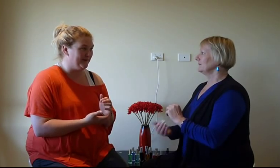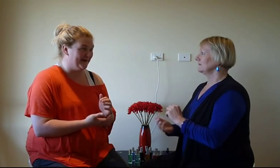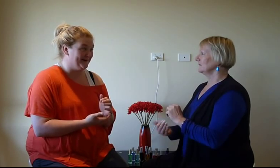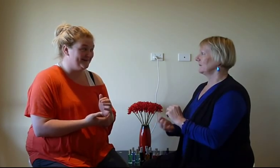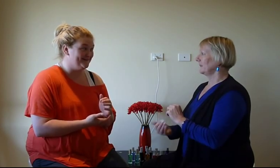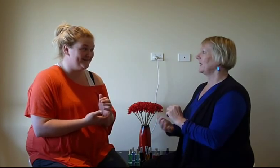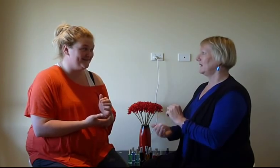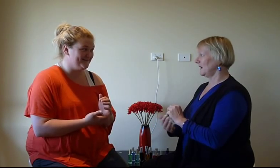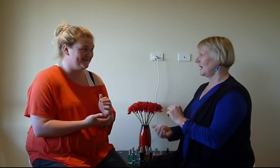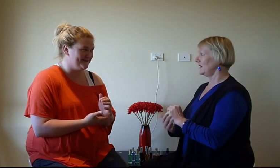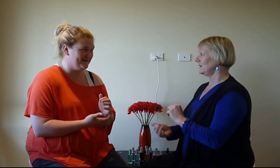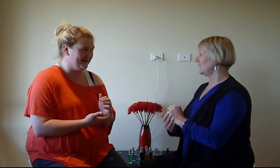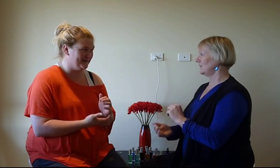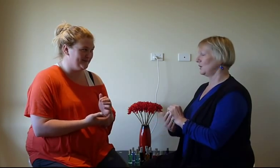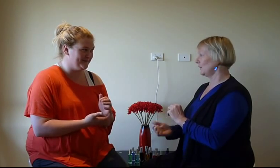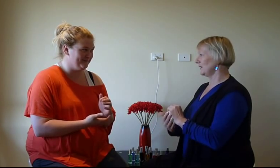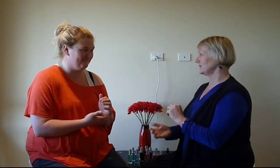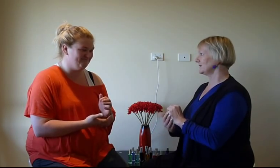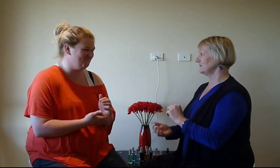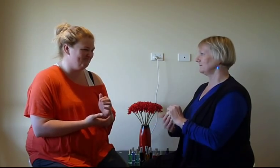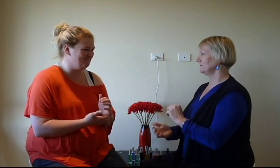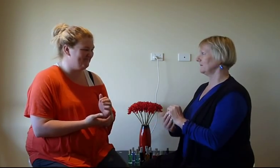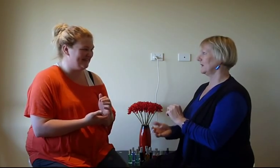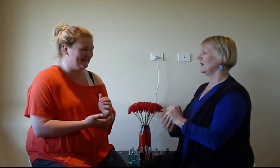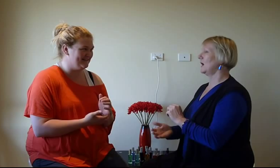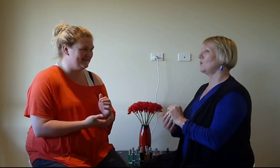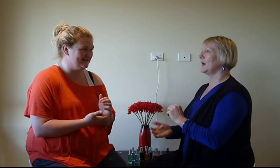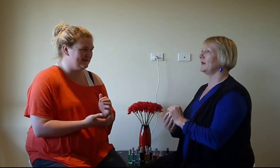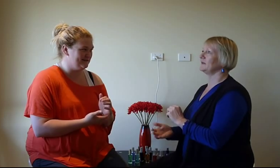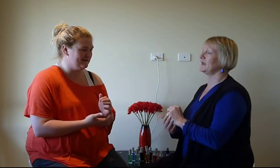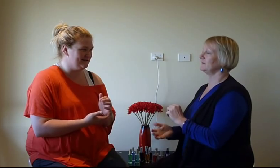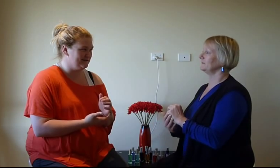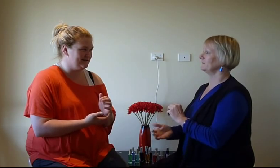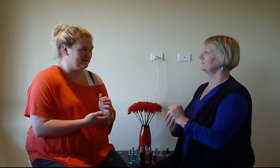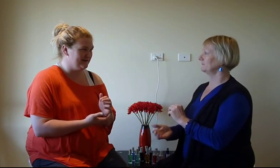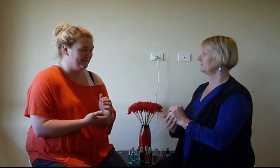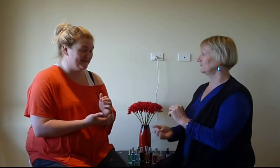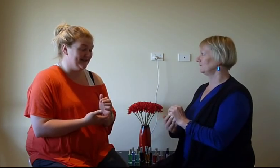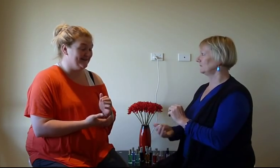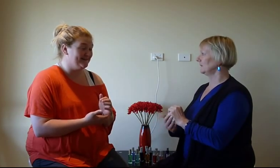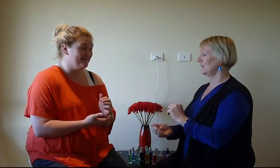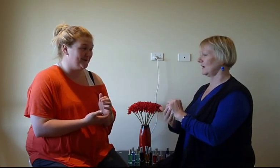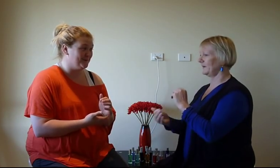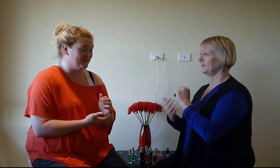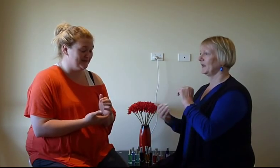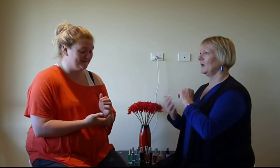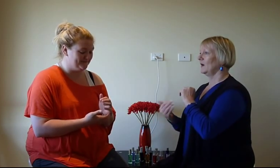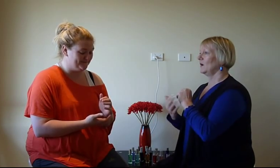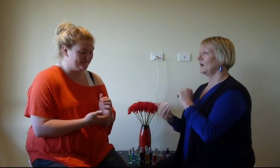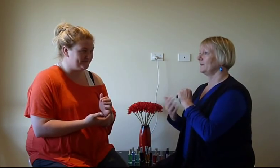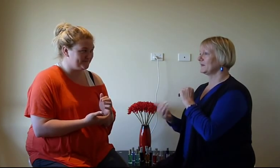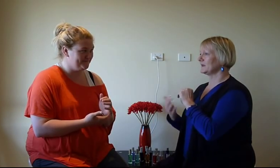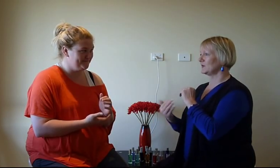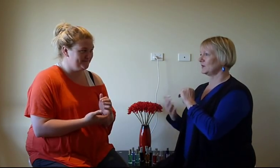my hand. In your hand? Yeah. And nowhere else? No. And what out of 10? It was a 10. Okay. did. All right. So